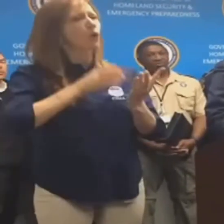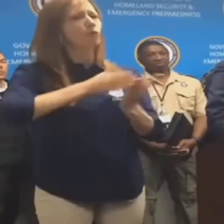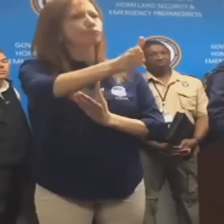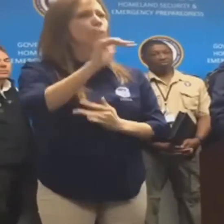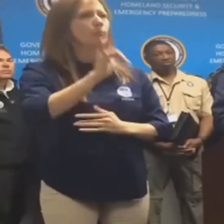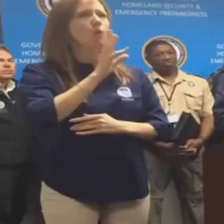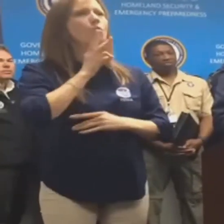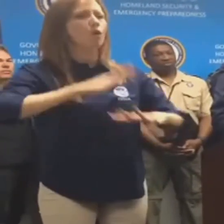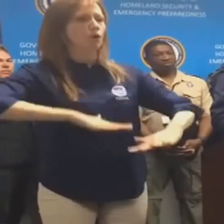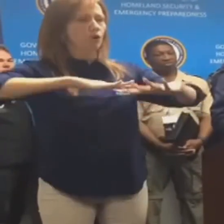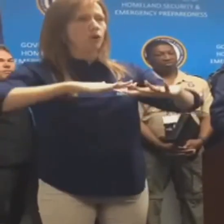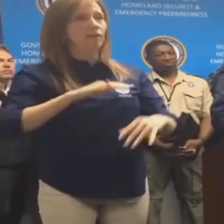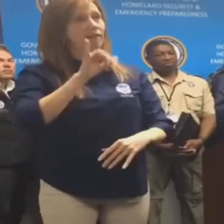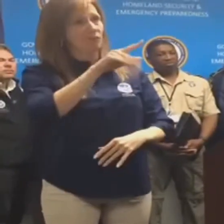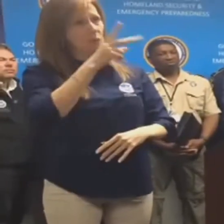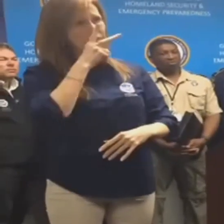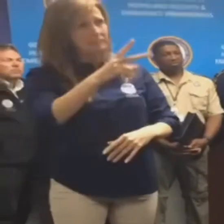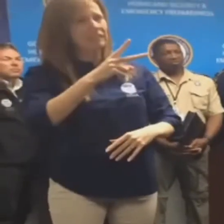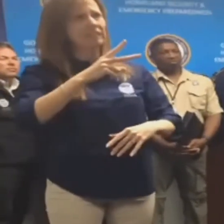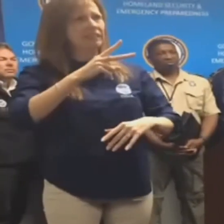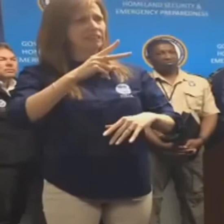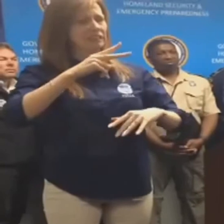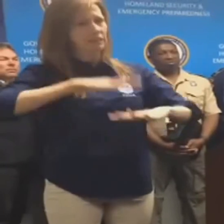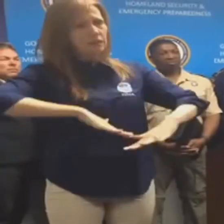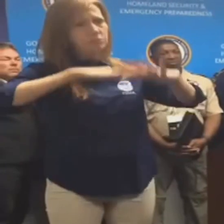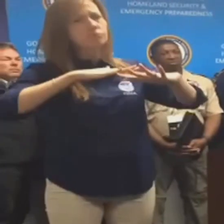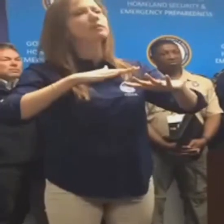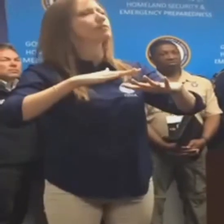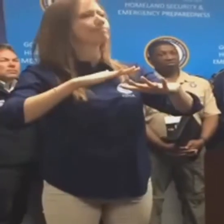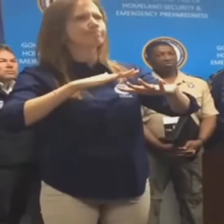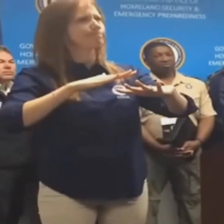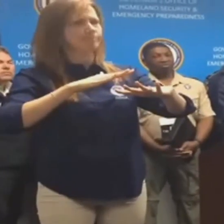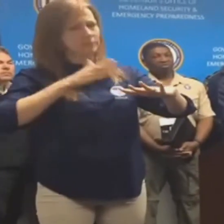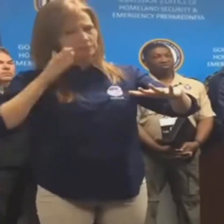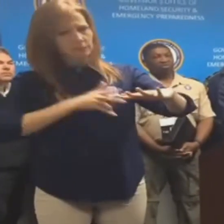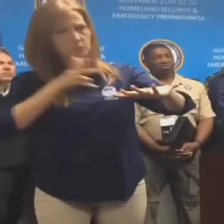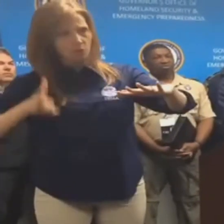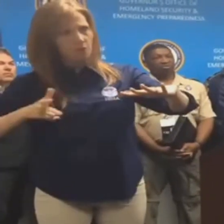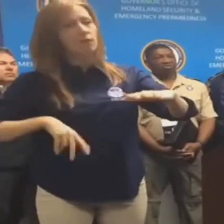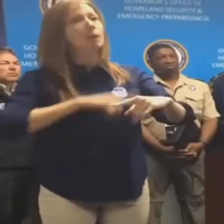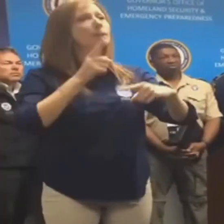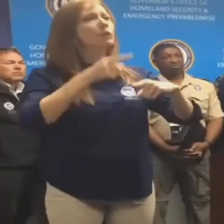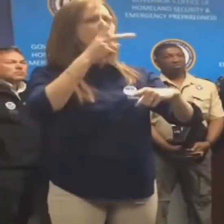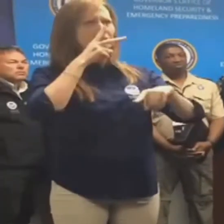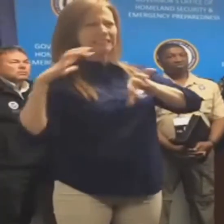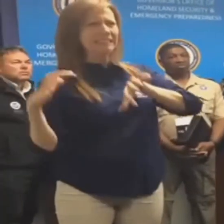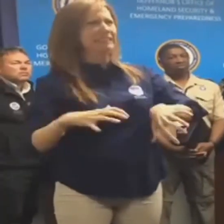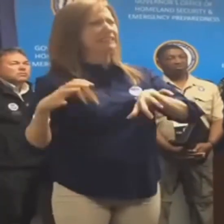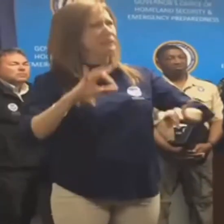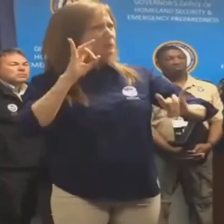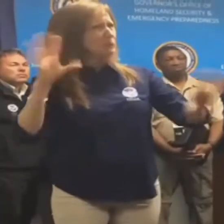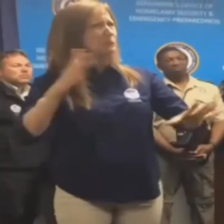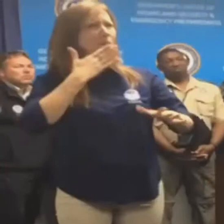roads, please do not drive through high standing water. If you encounter weather on the road, please seek hardened